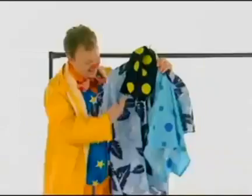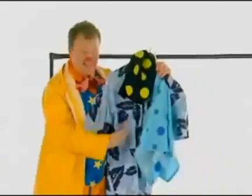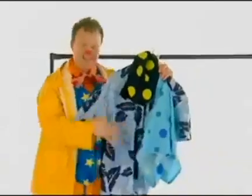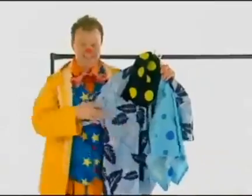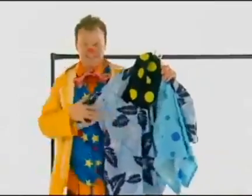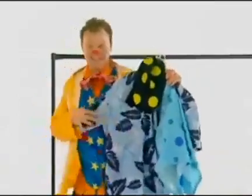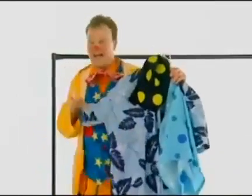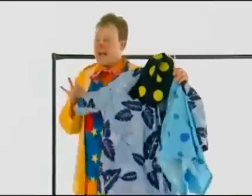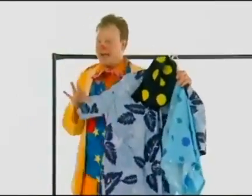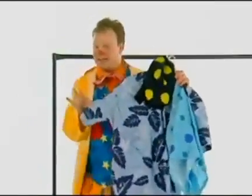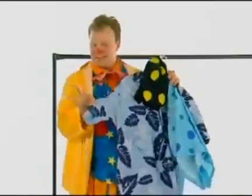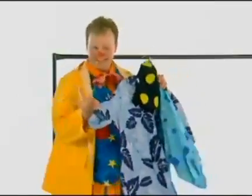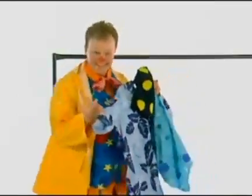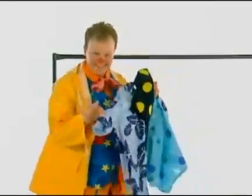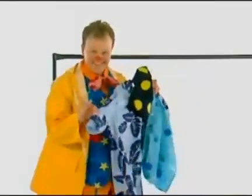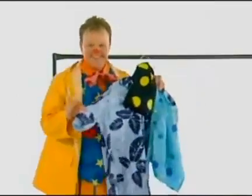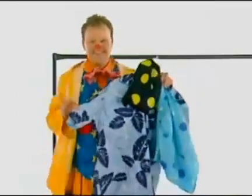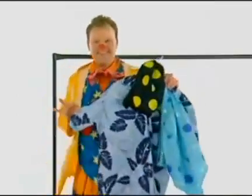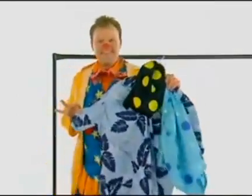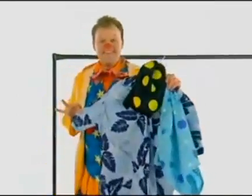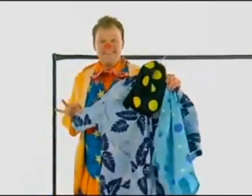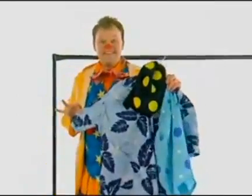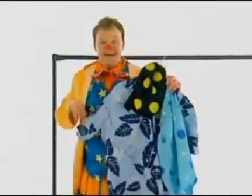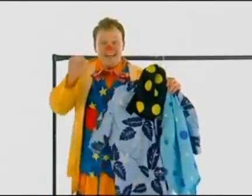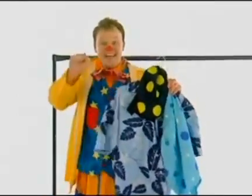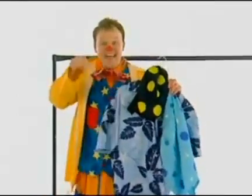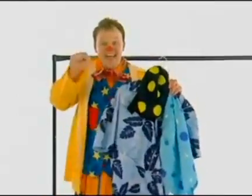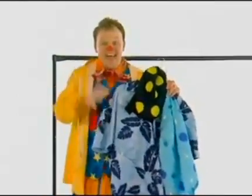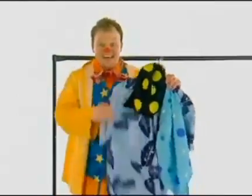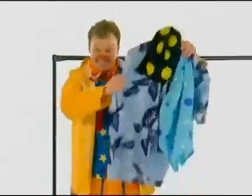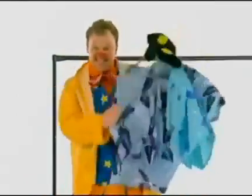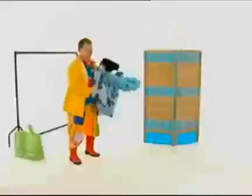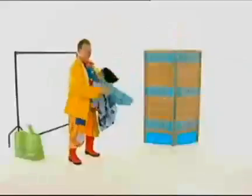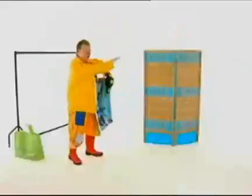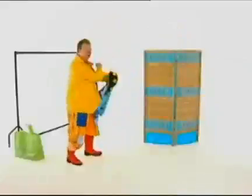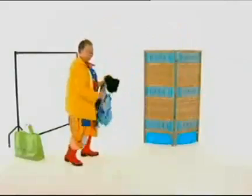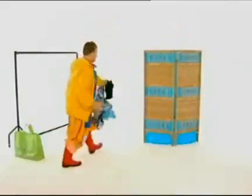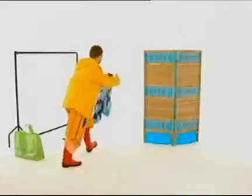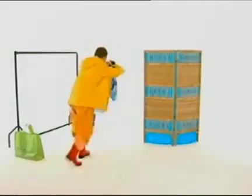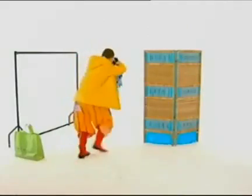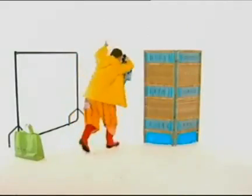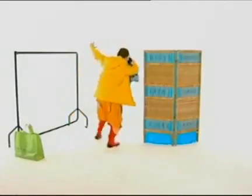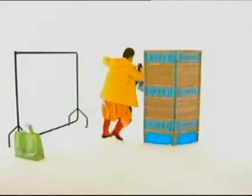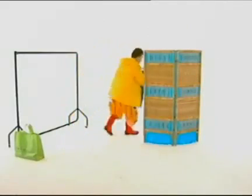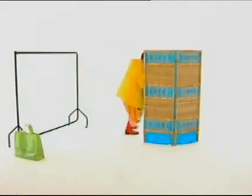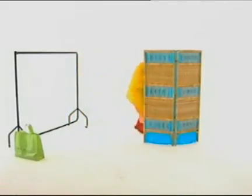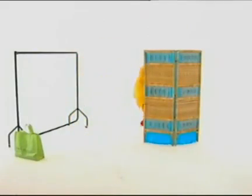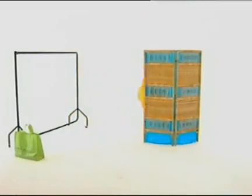Ah. Sunny day clothes. Are you going to put them on? Yes. Hru. Hru.